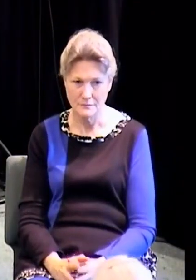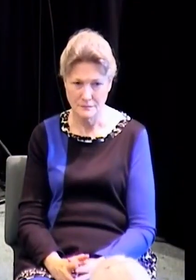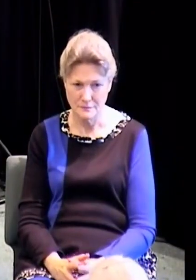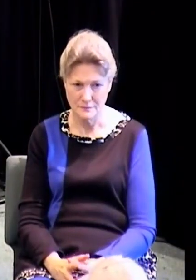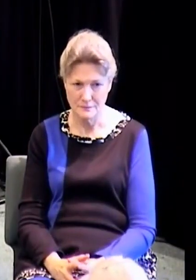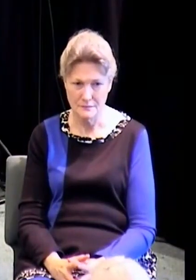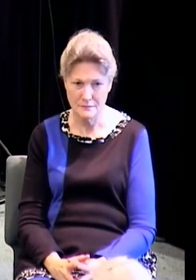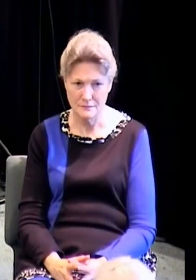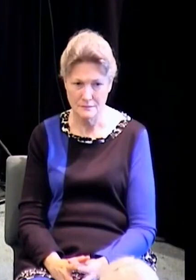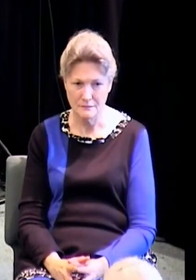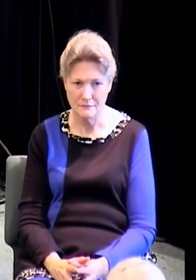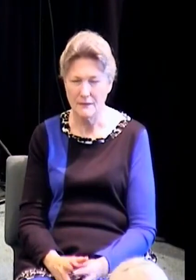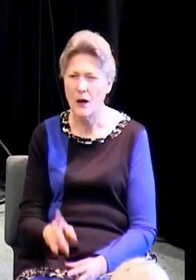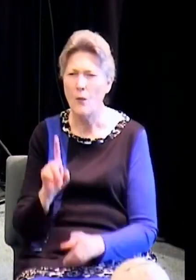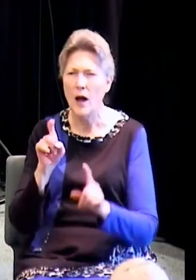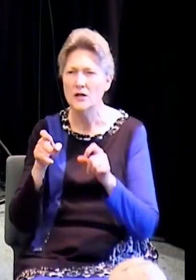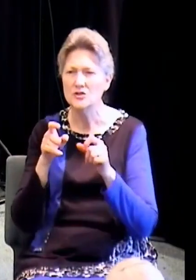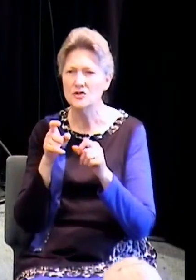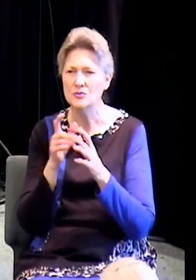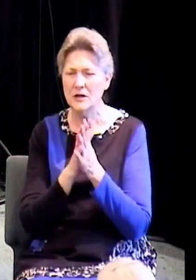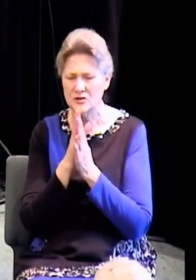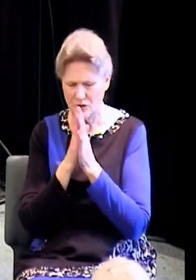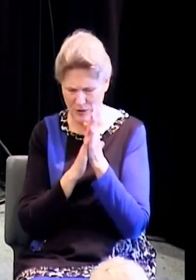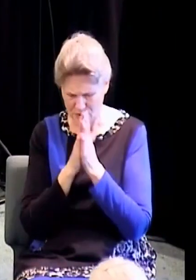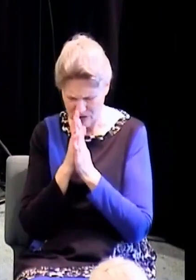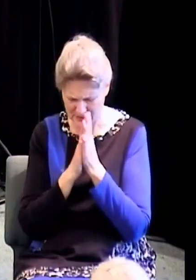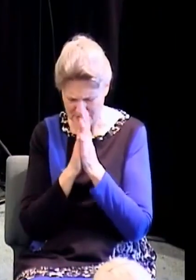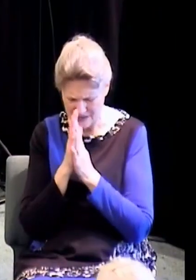I would ask you as you close your eyes, would you just cup your hands?